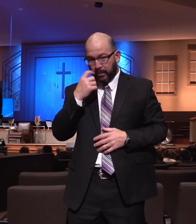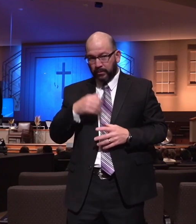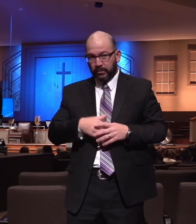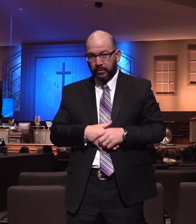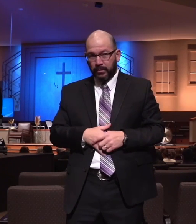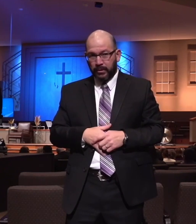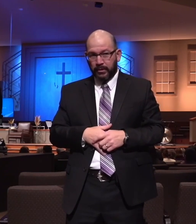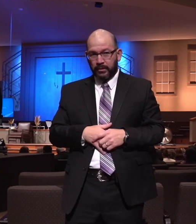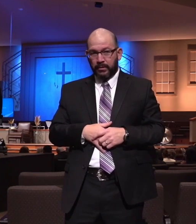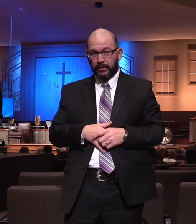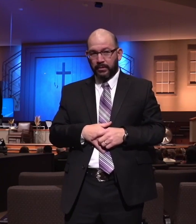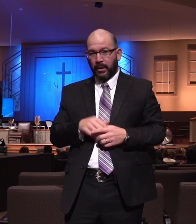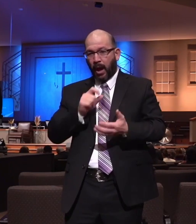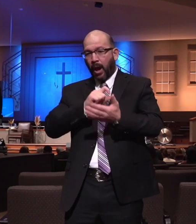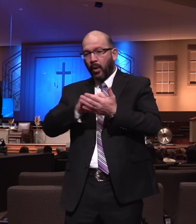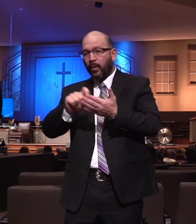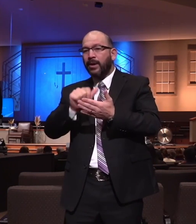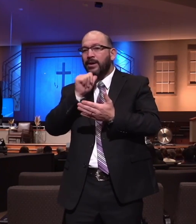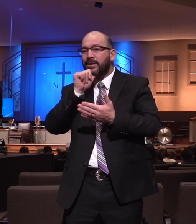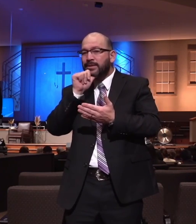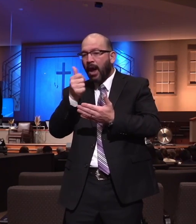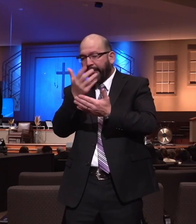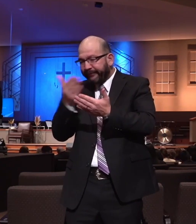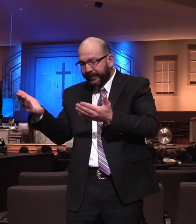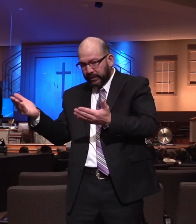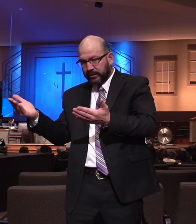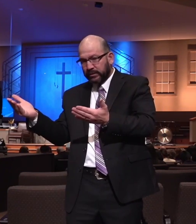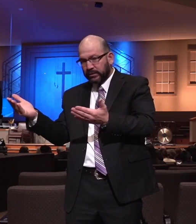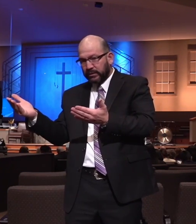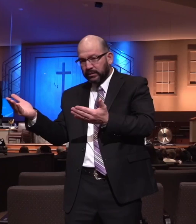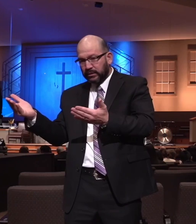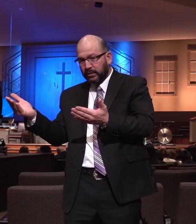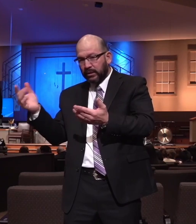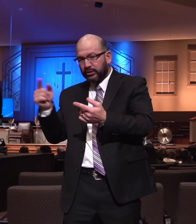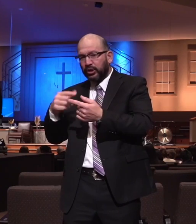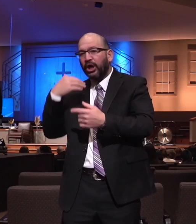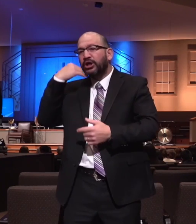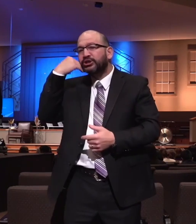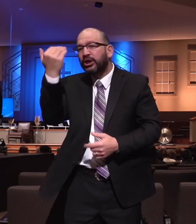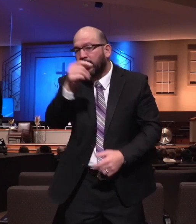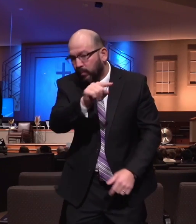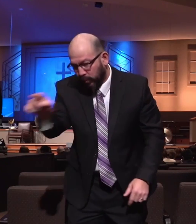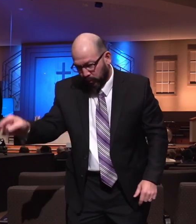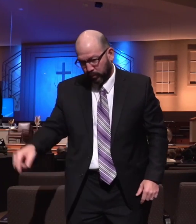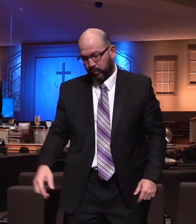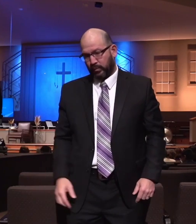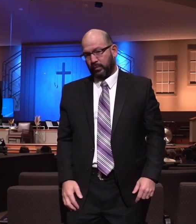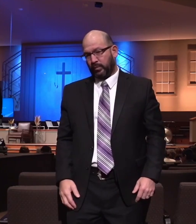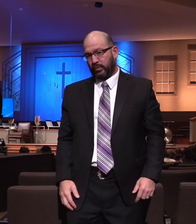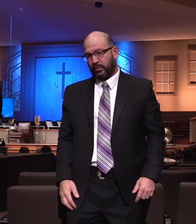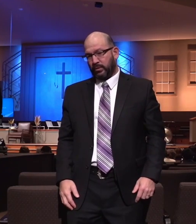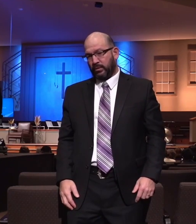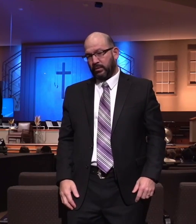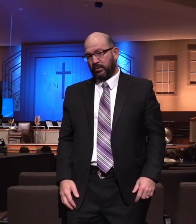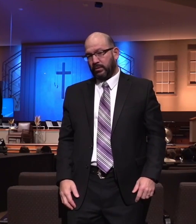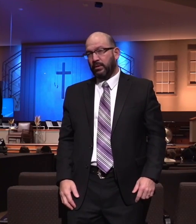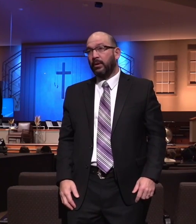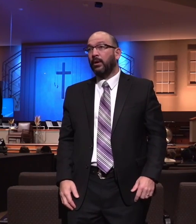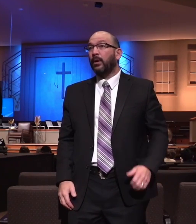I write not these things to shame you. By the way, most good loving